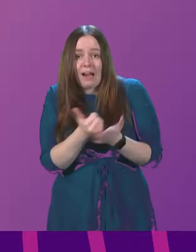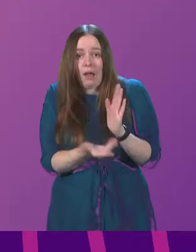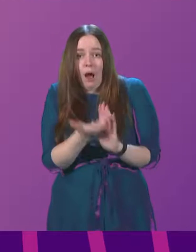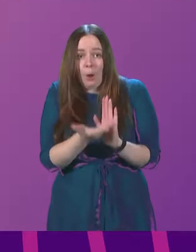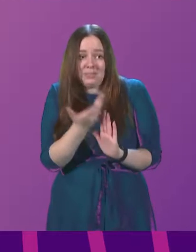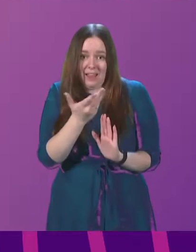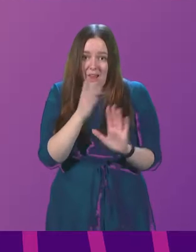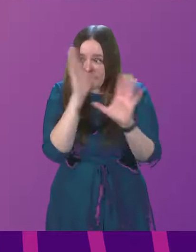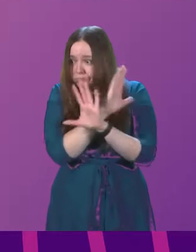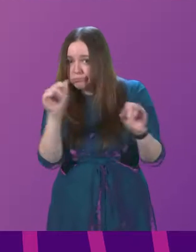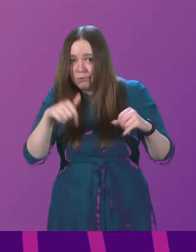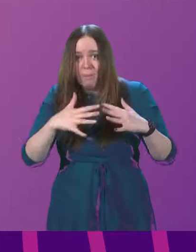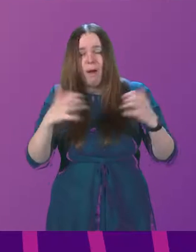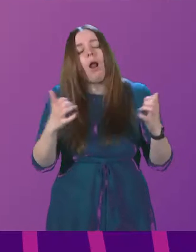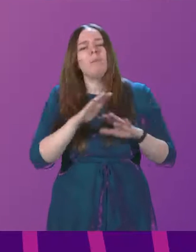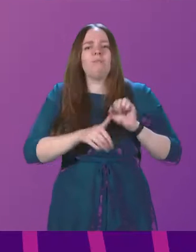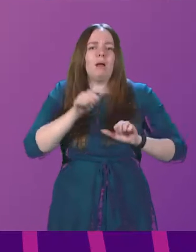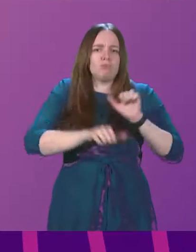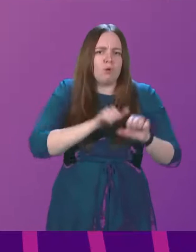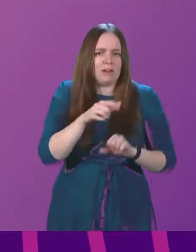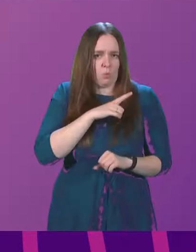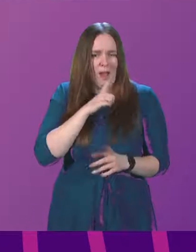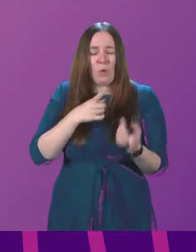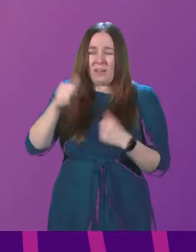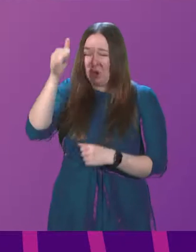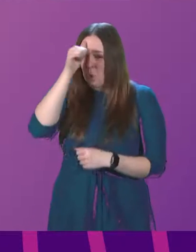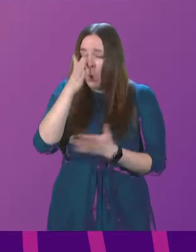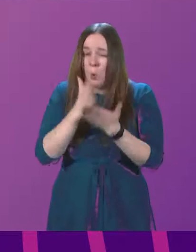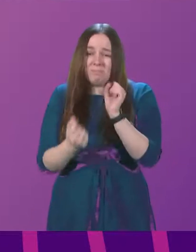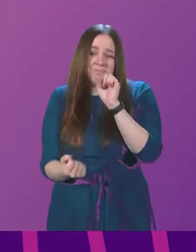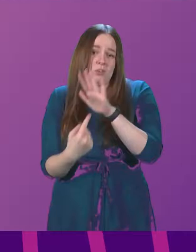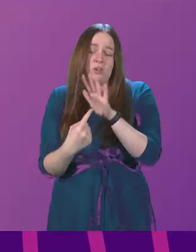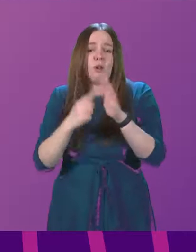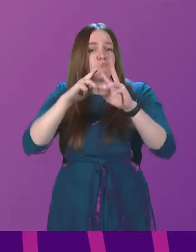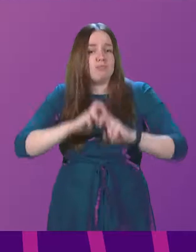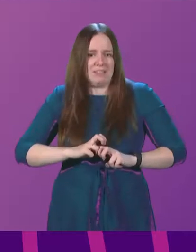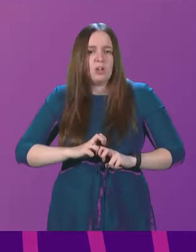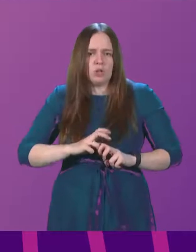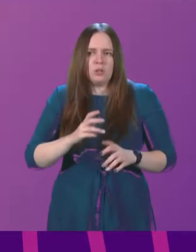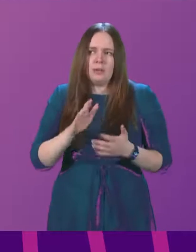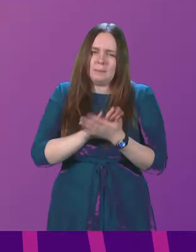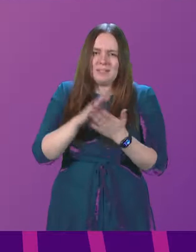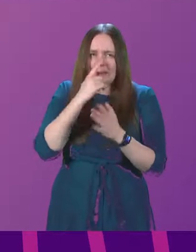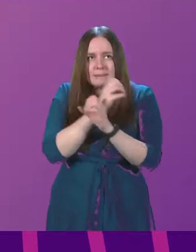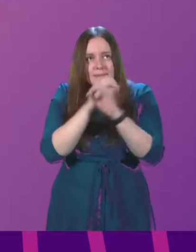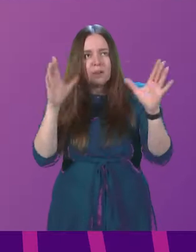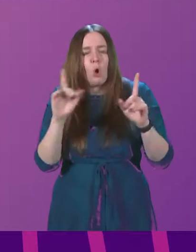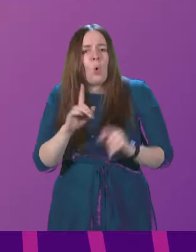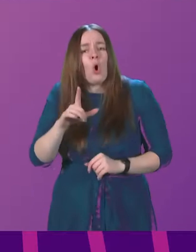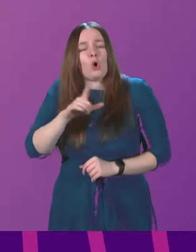this Parliament on the progress, given we know just how crucial research will be in better understanding the causes,